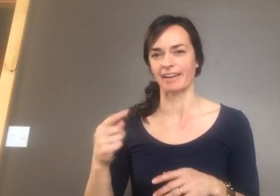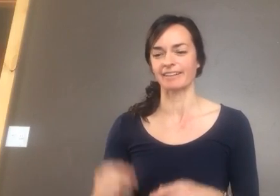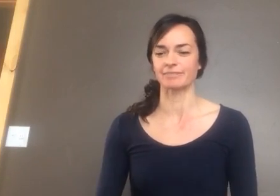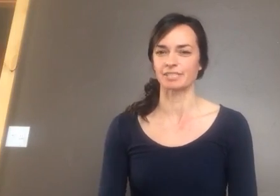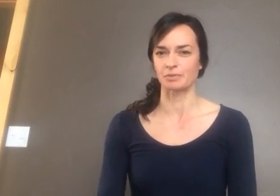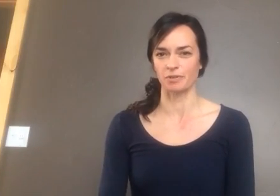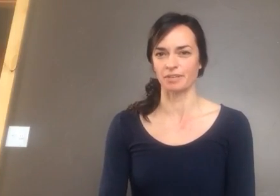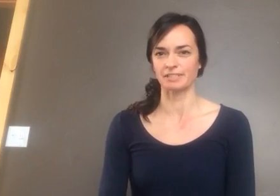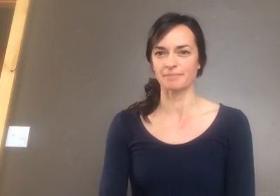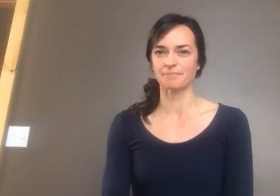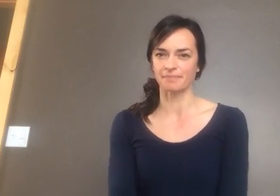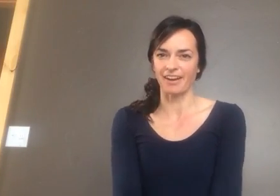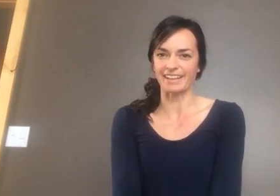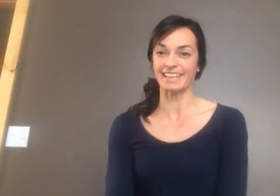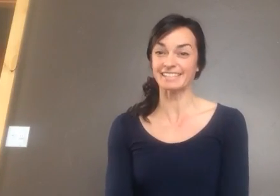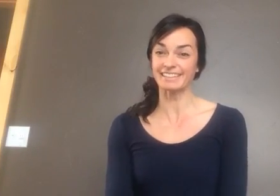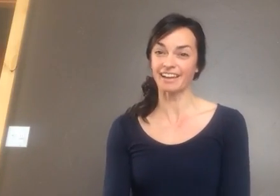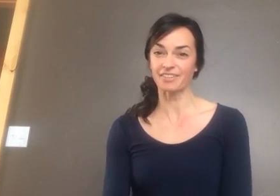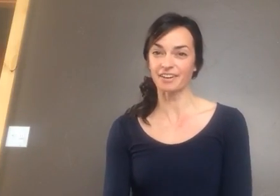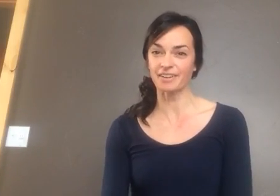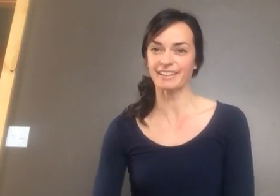there, which is perfect. All right, that's it. Have a great week.